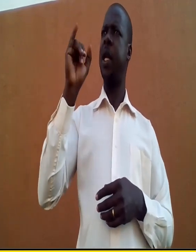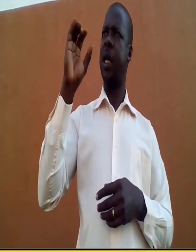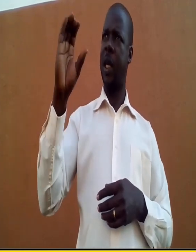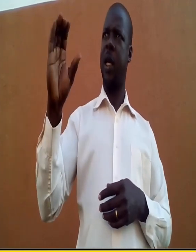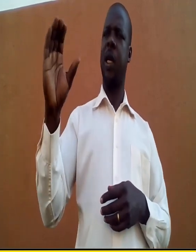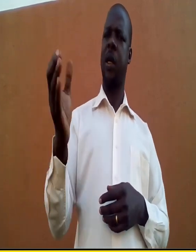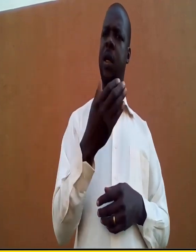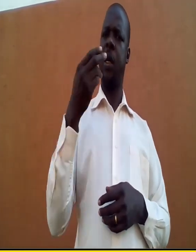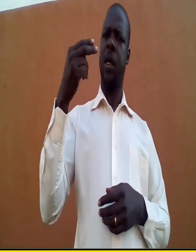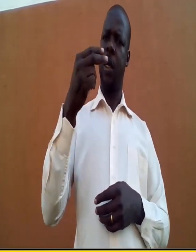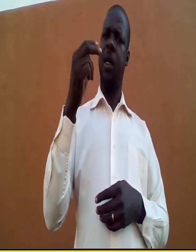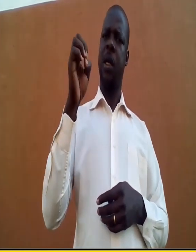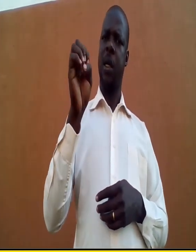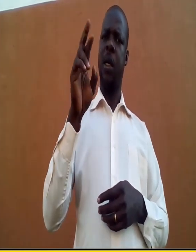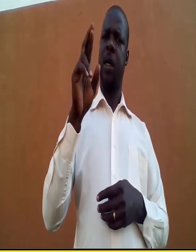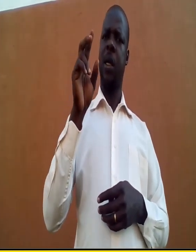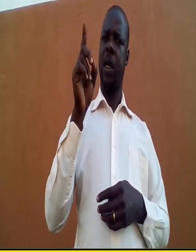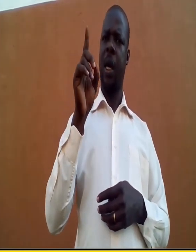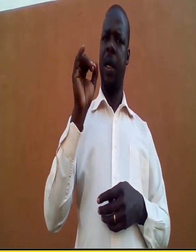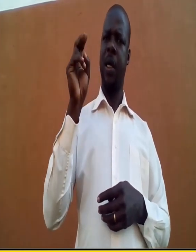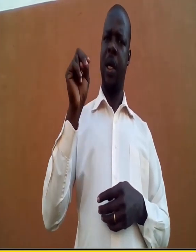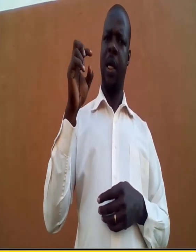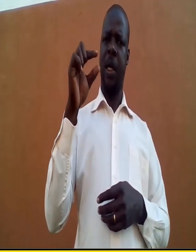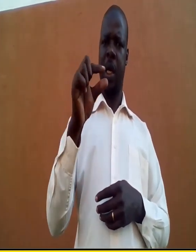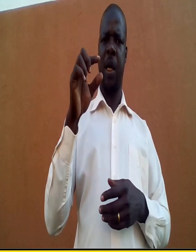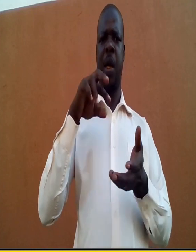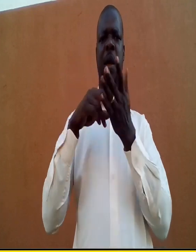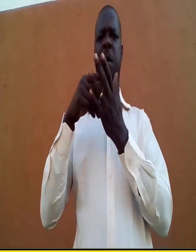nomadic herding.